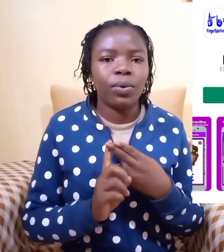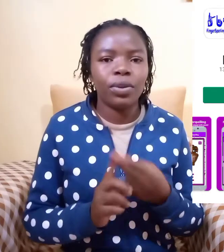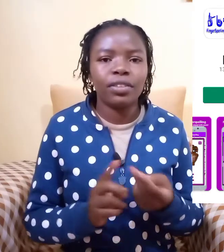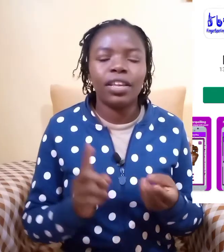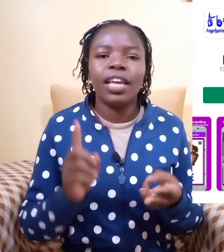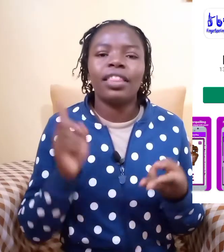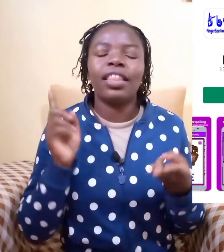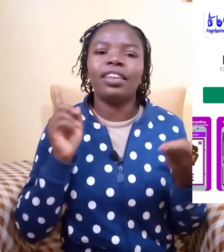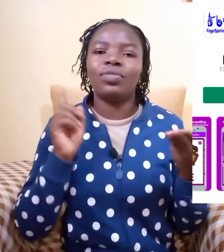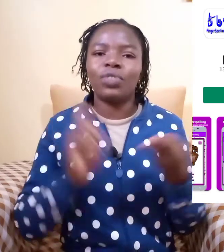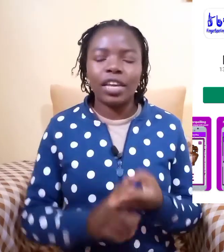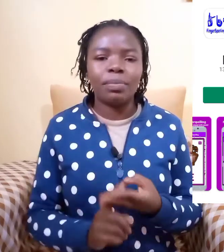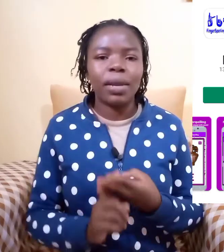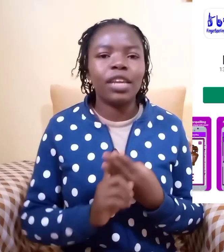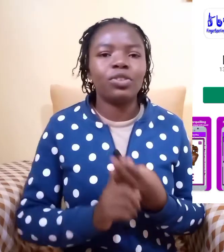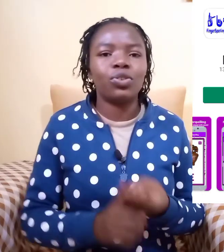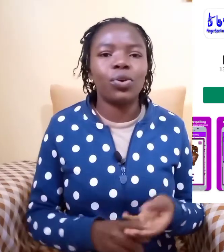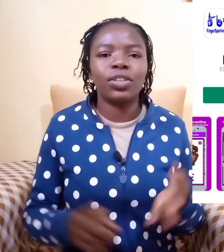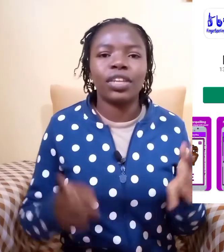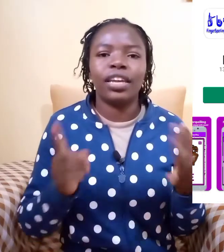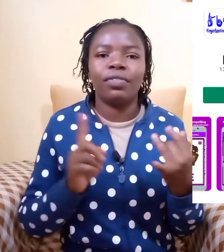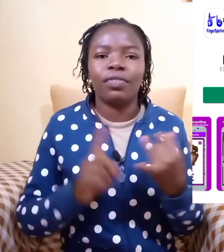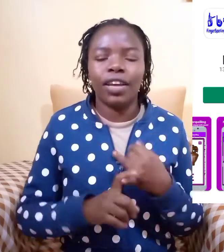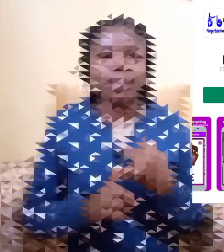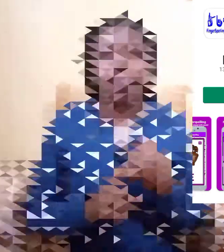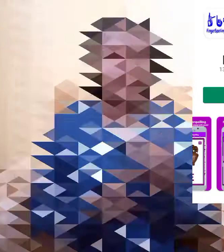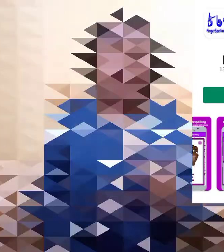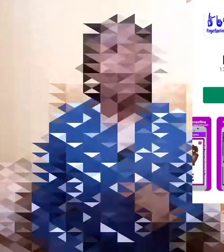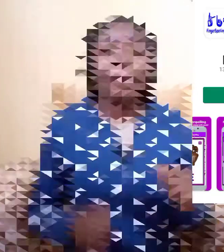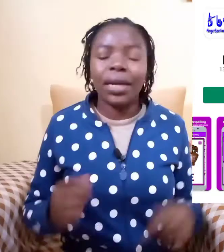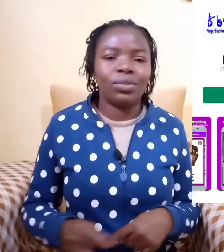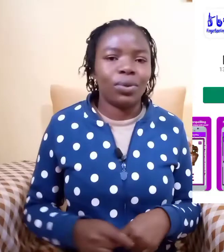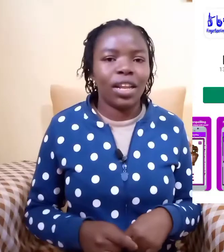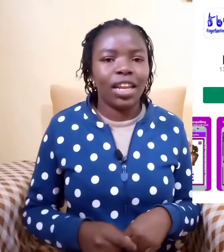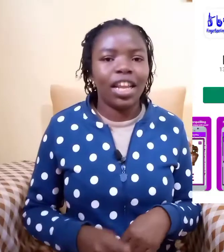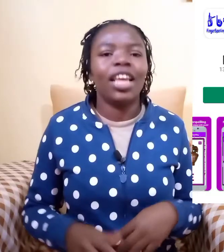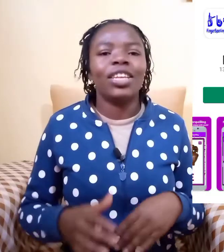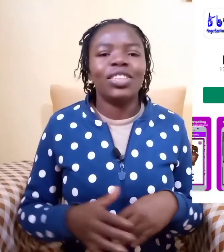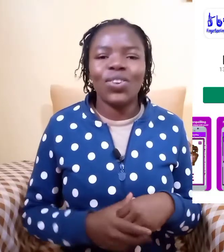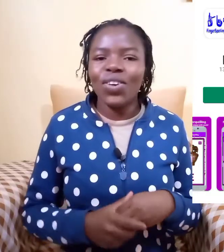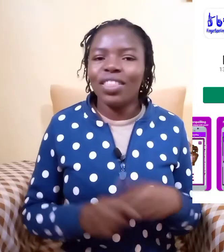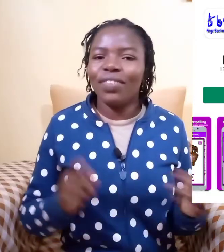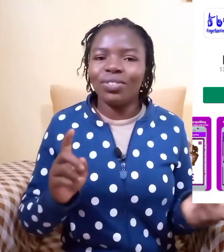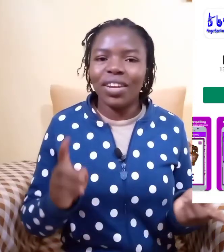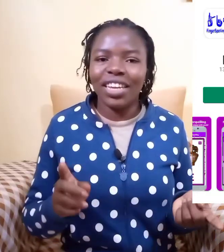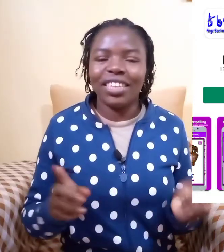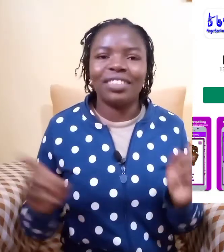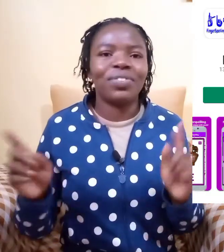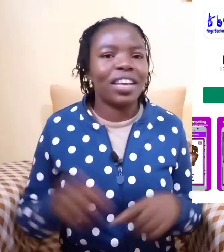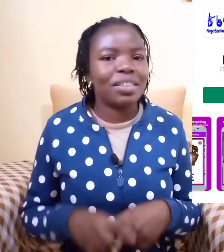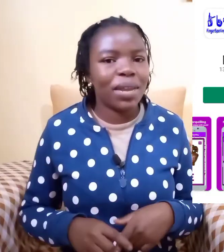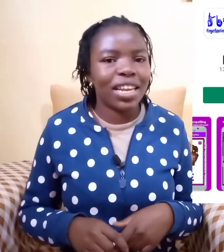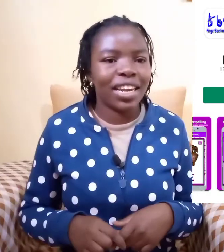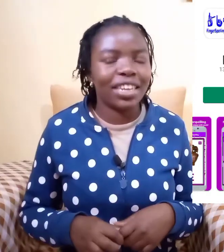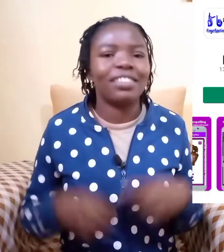quiz there is fingerspelling sort and fingerspelling puzzle so the first one is fingerspelling letters